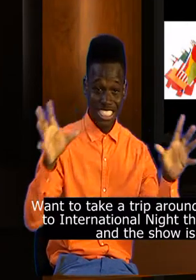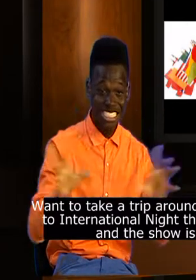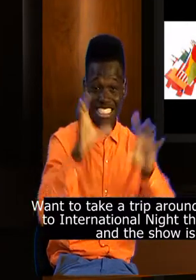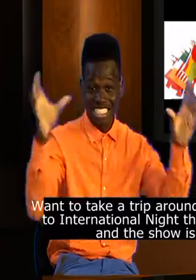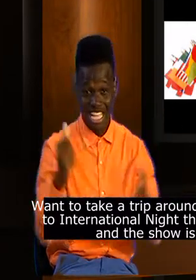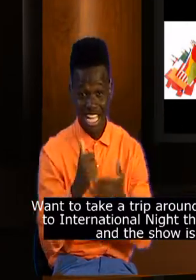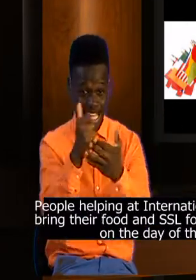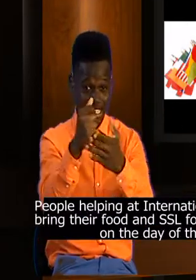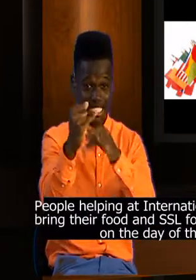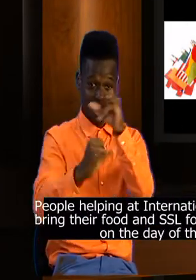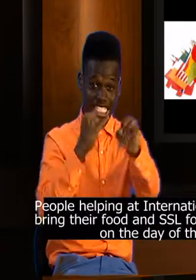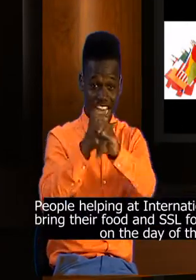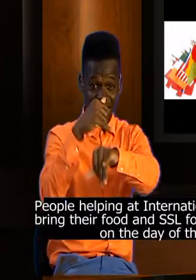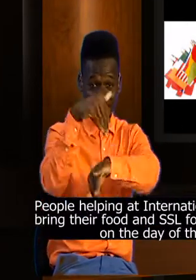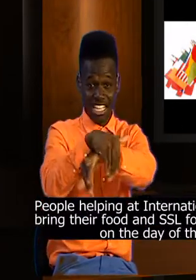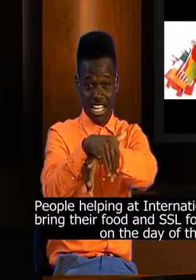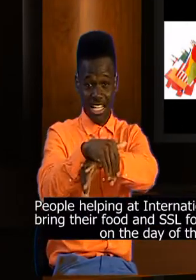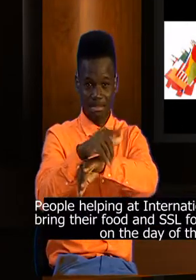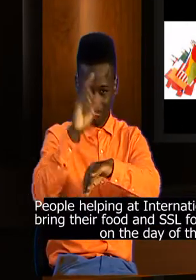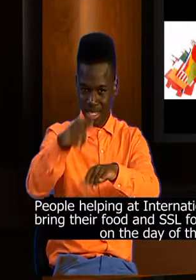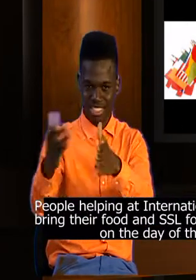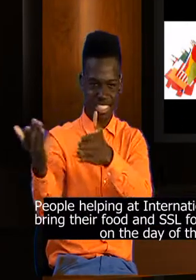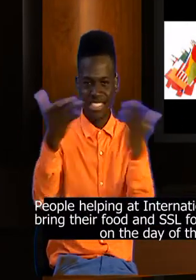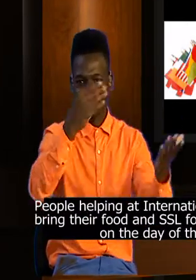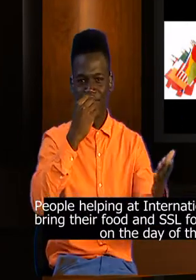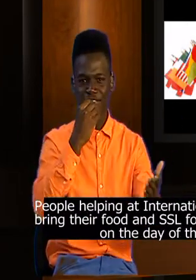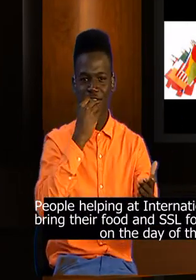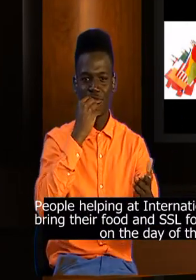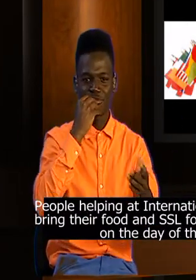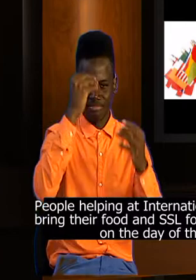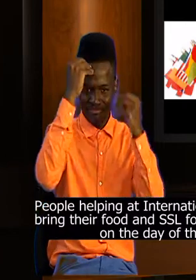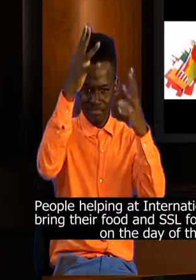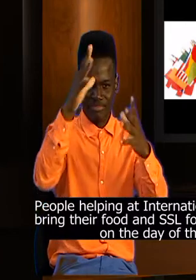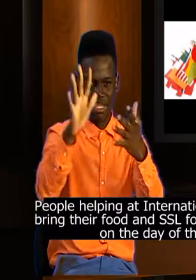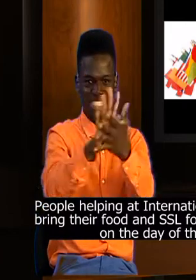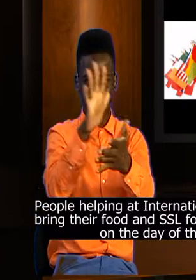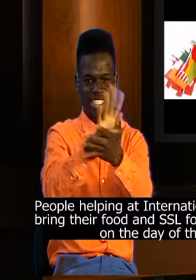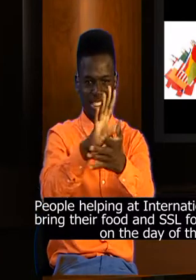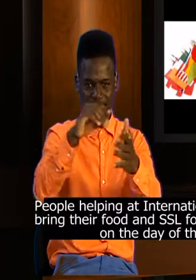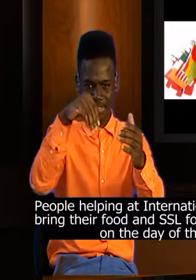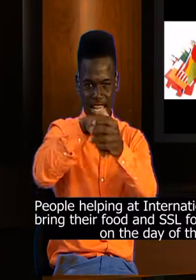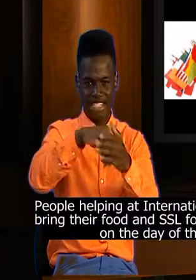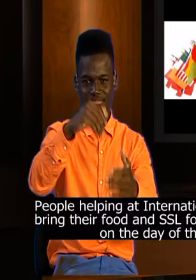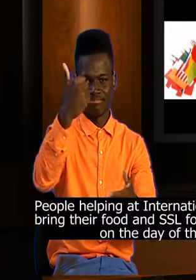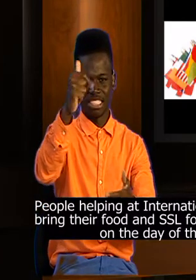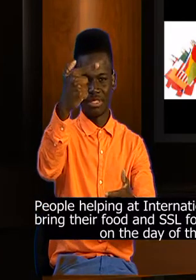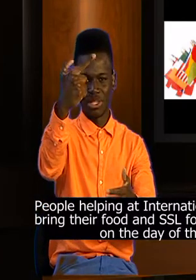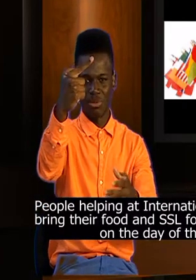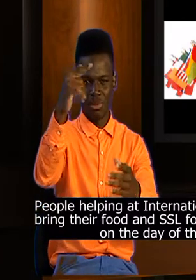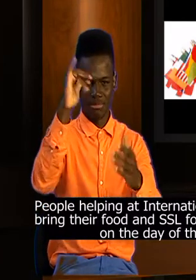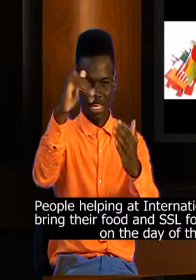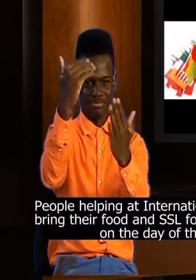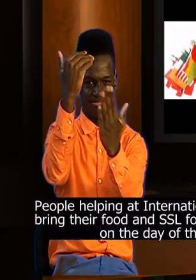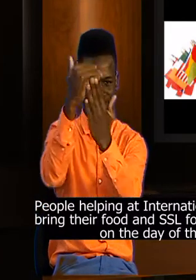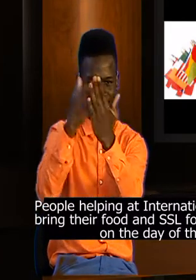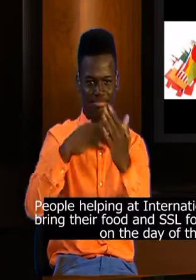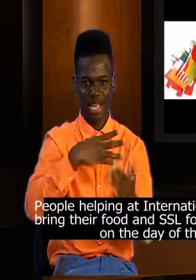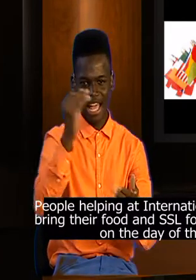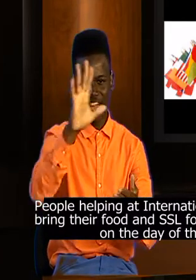People helping out with International Night must be sure to bring their food information sheet located in room 1021